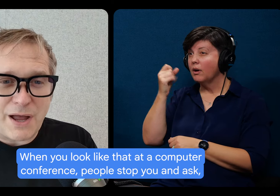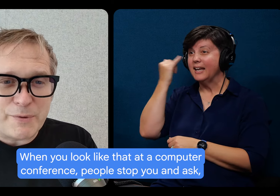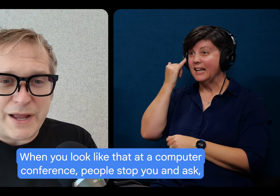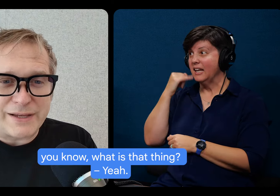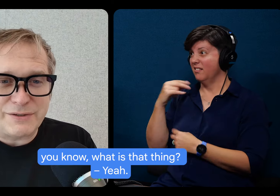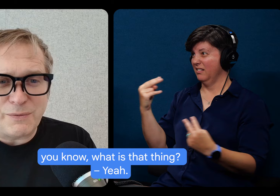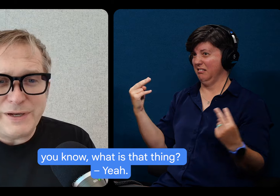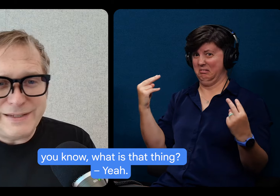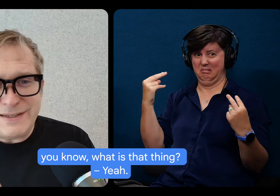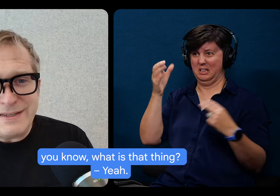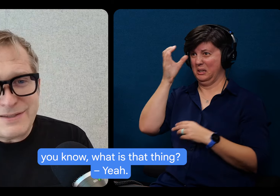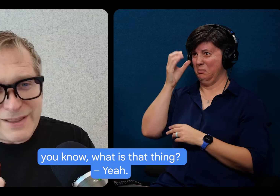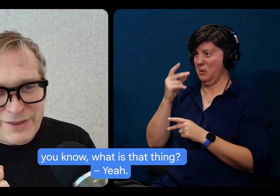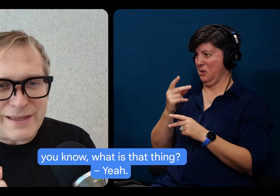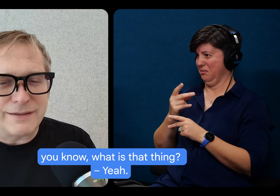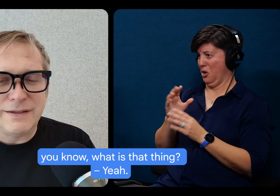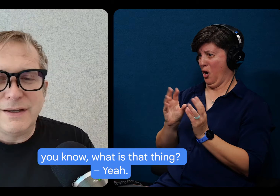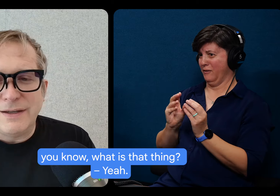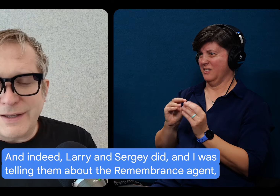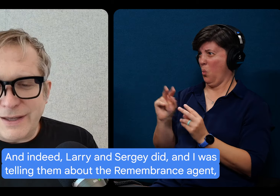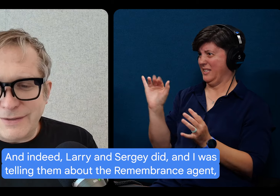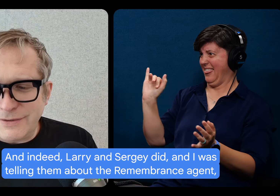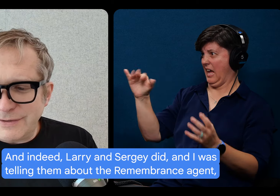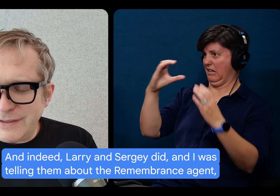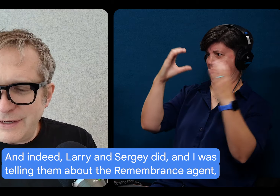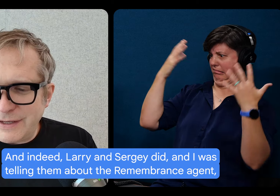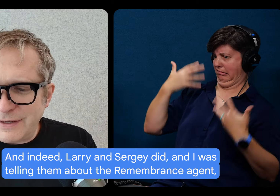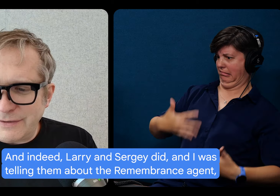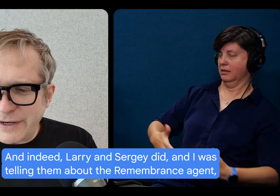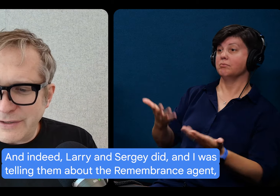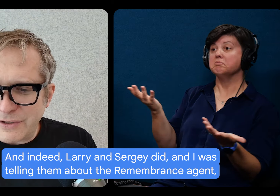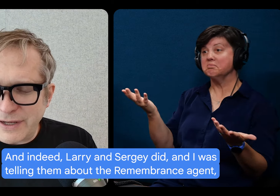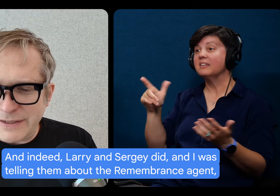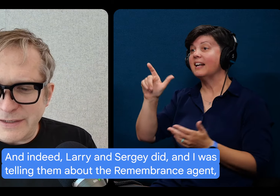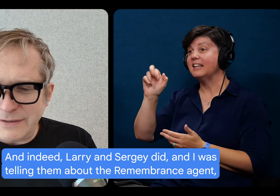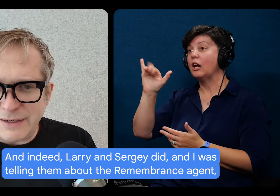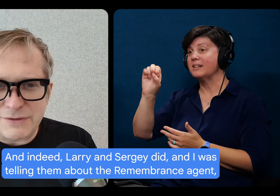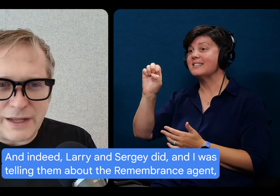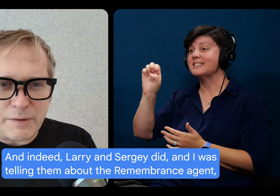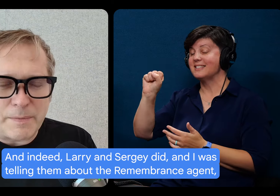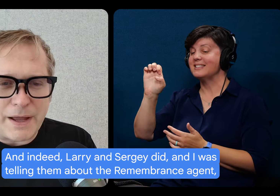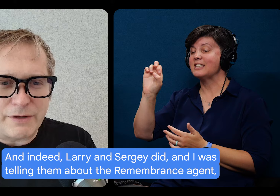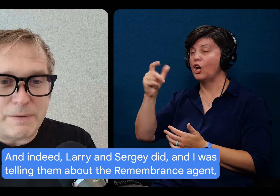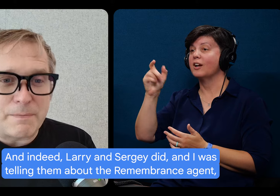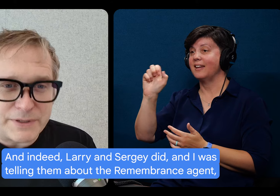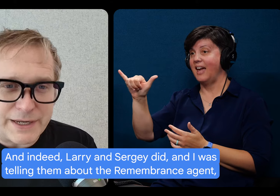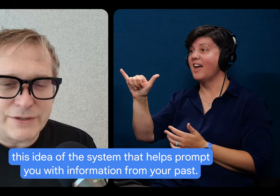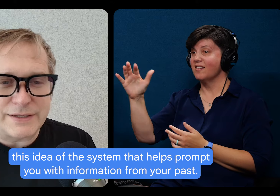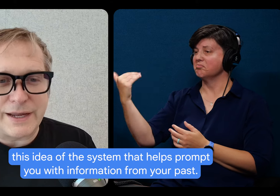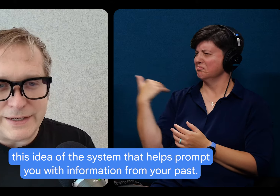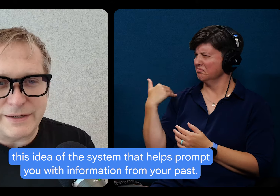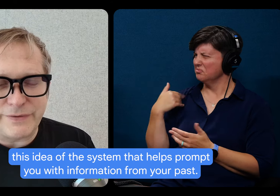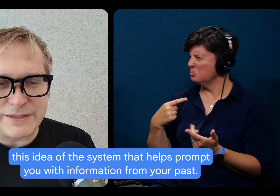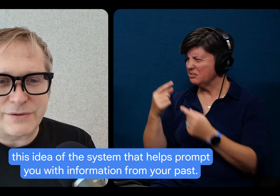stop you and ask, you know, what is that thing? Yeah. And indeed, Larry and Sergey did, and I was telling them about the Remembrance